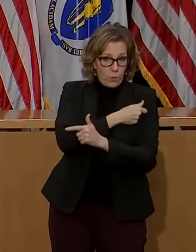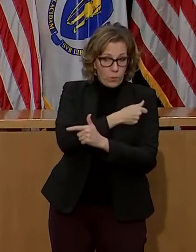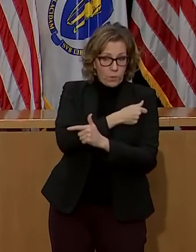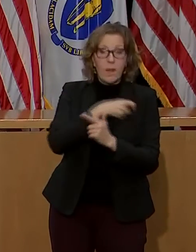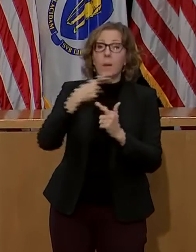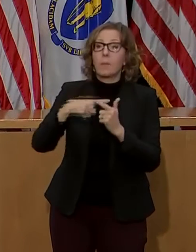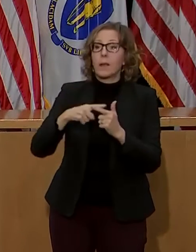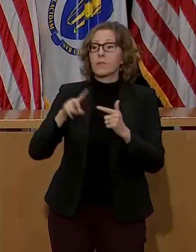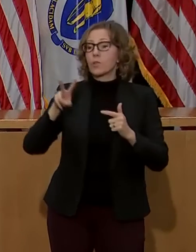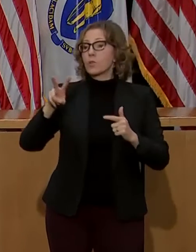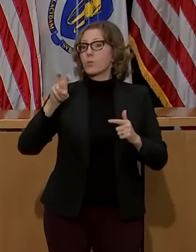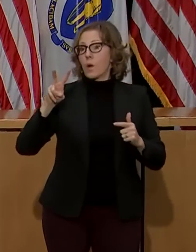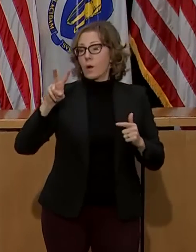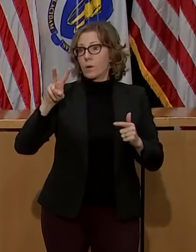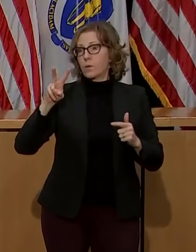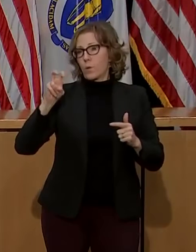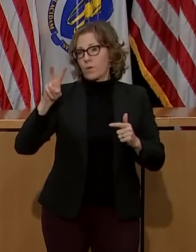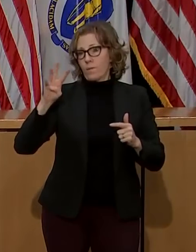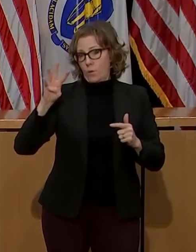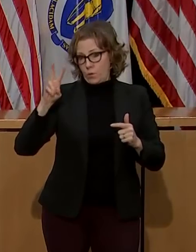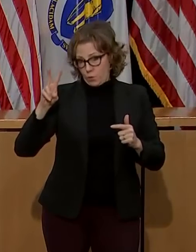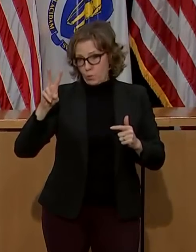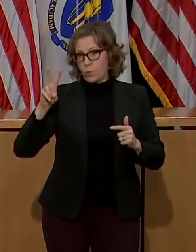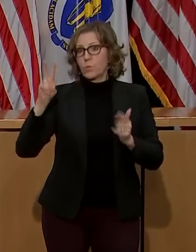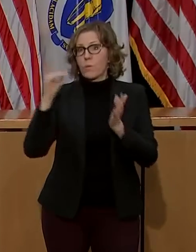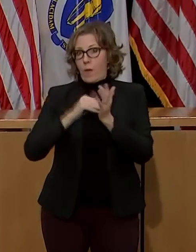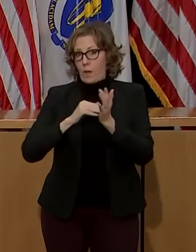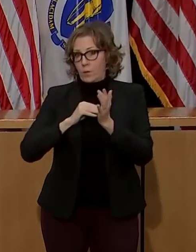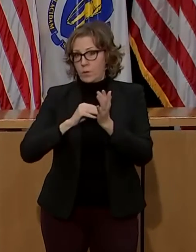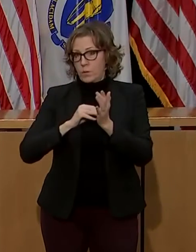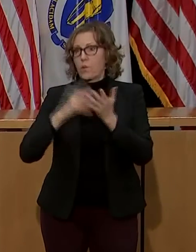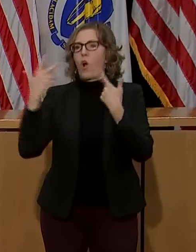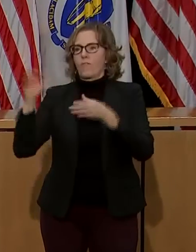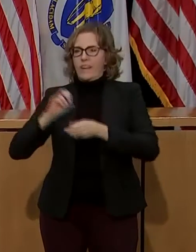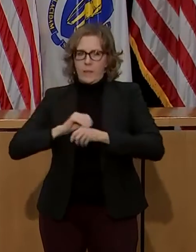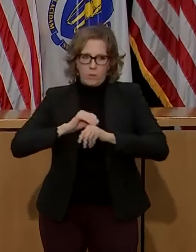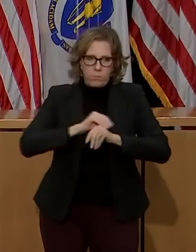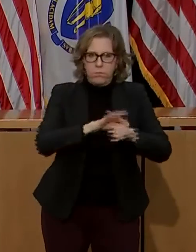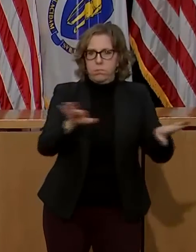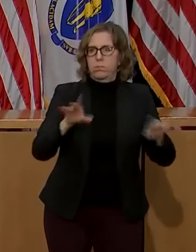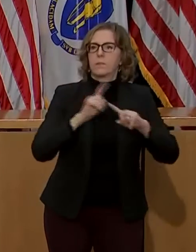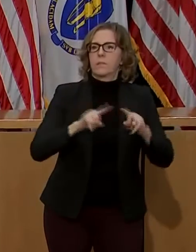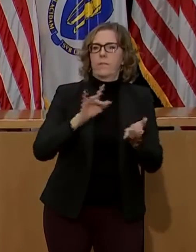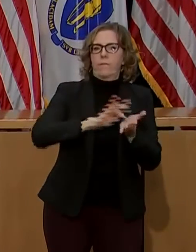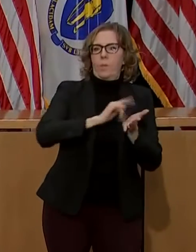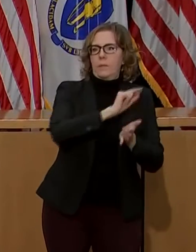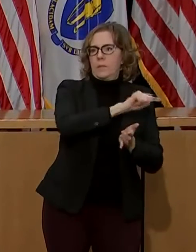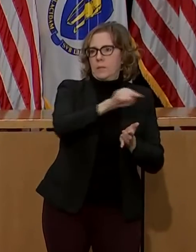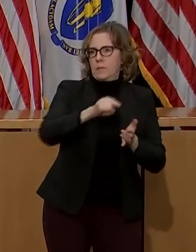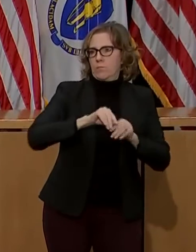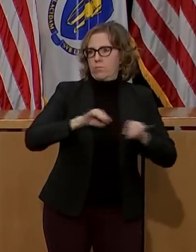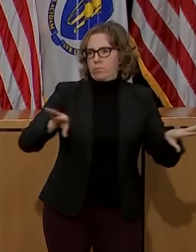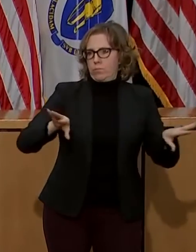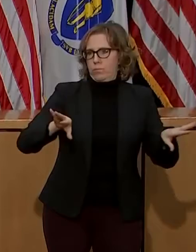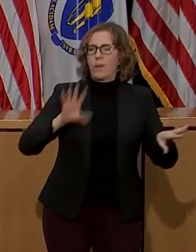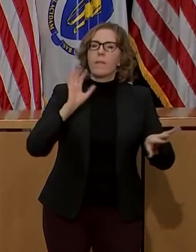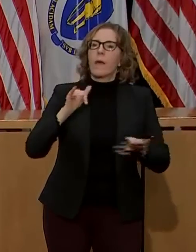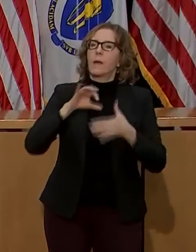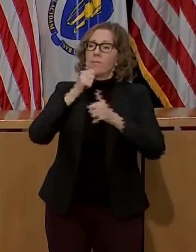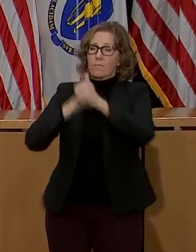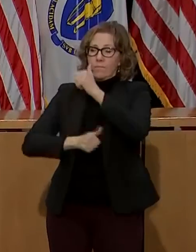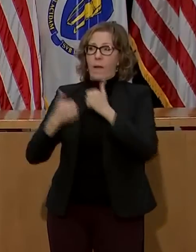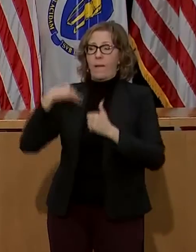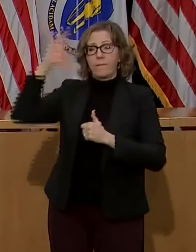,250 doses are reported as shipped to pharmacies as part of the Federal Pharmacy Partnership